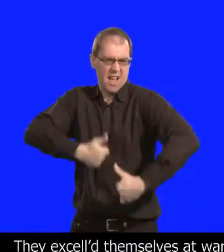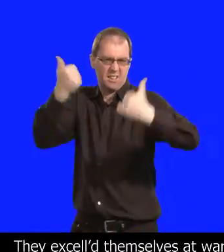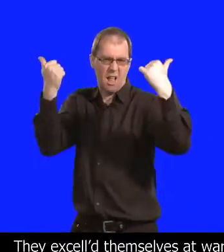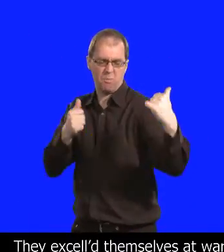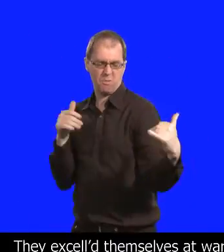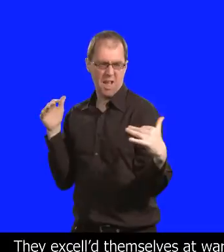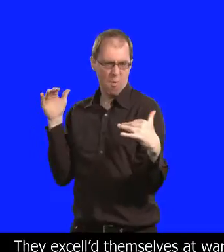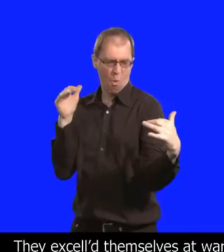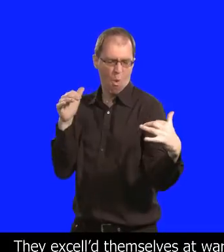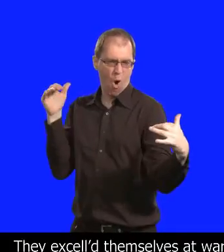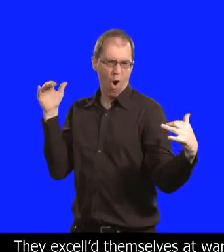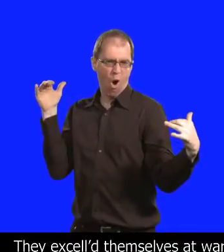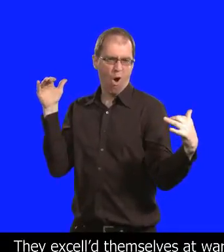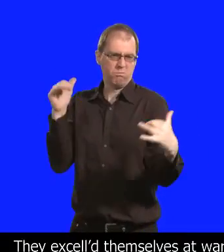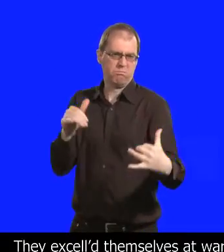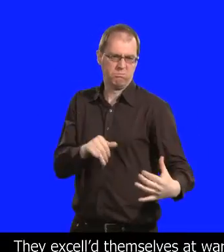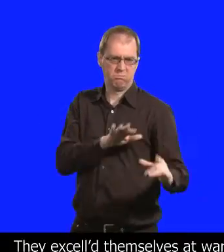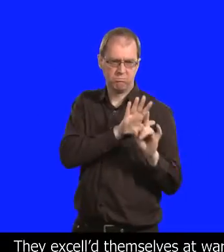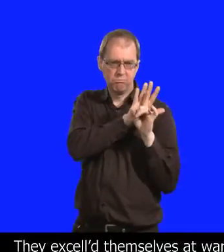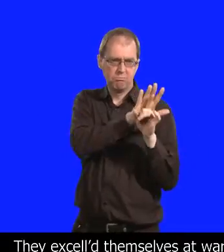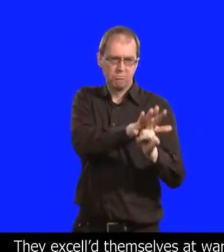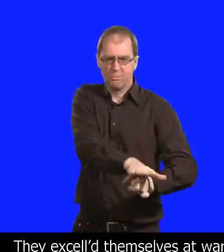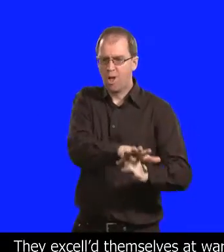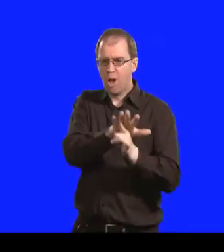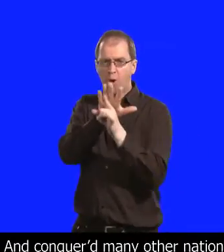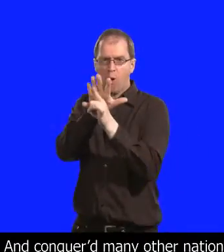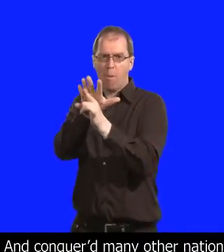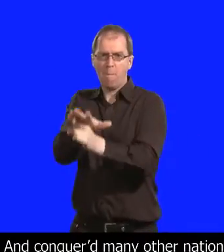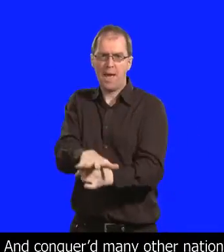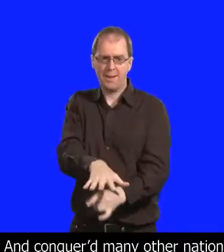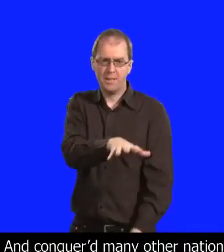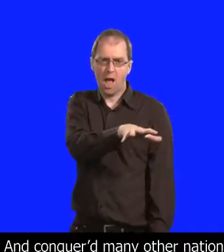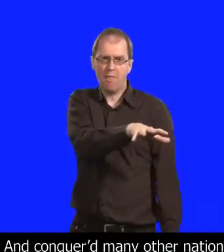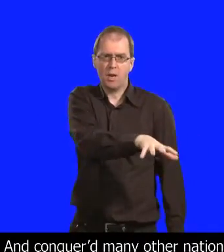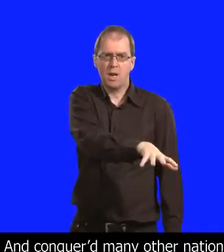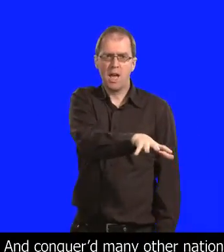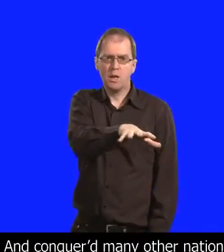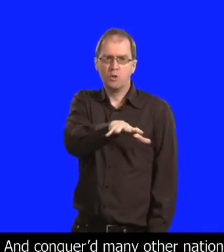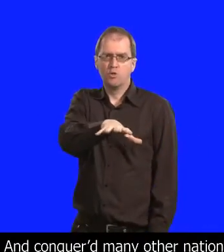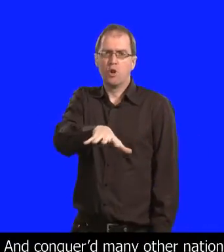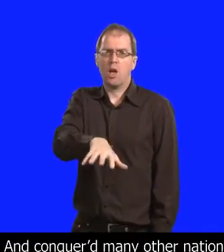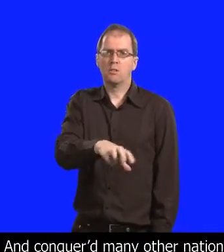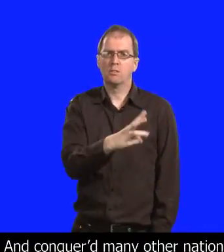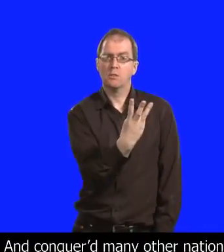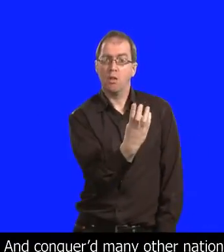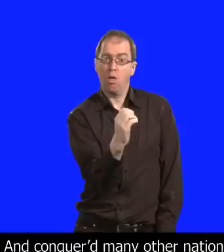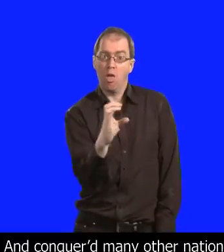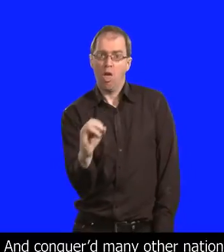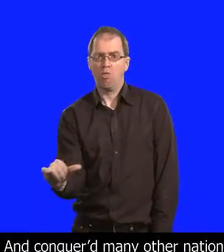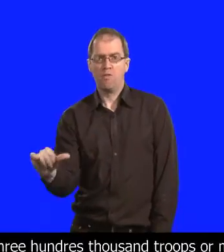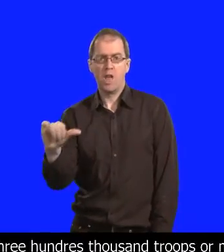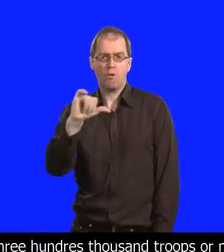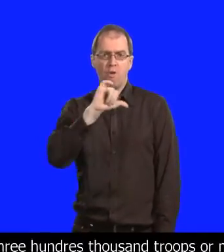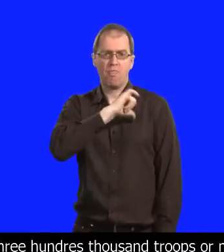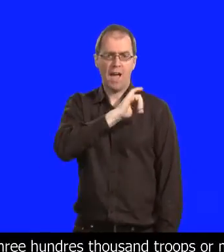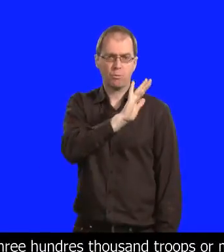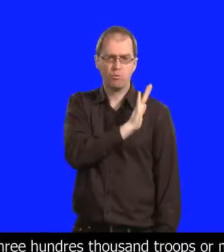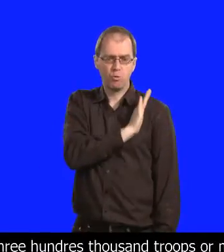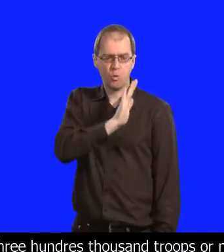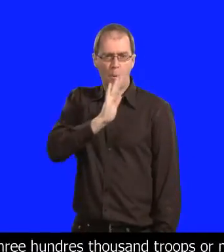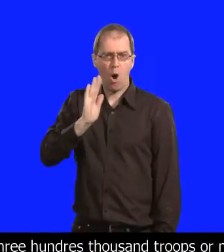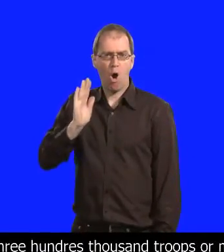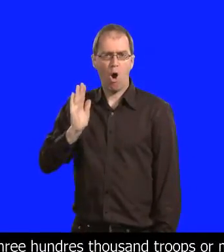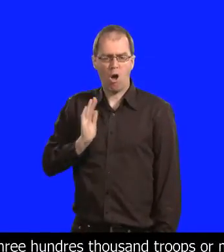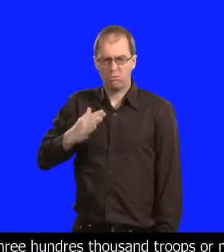They exiled themselves at war and conquered many other nations. Three hundred